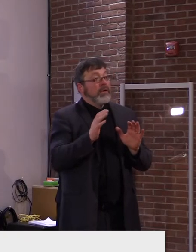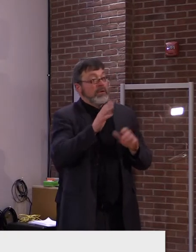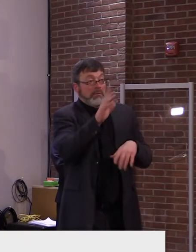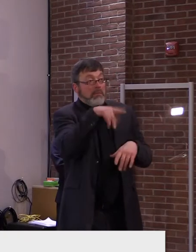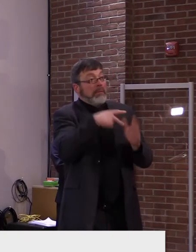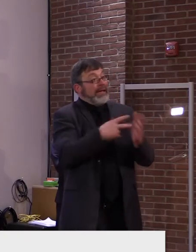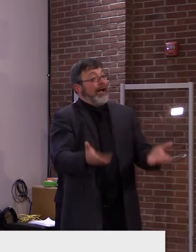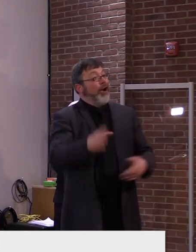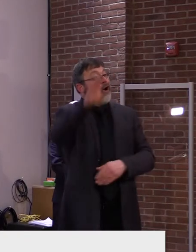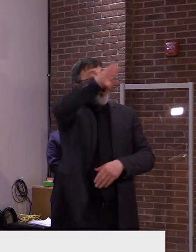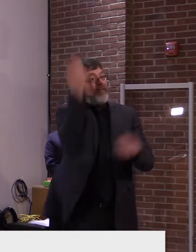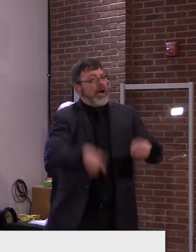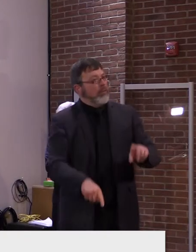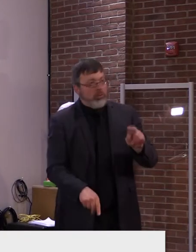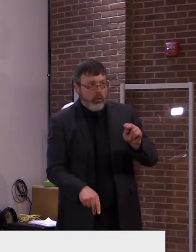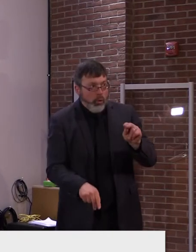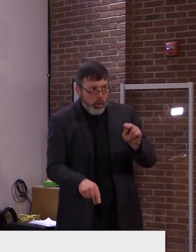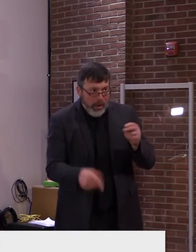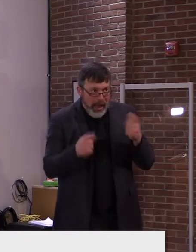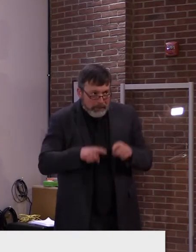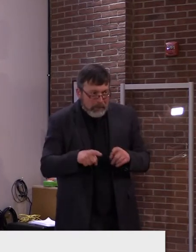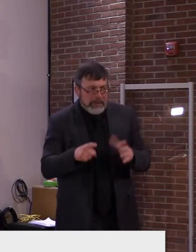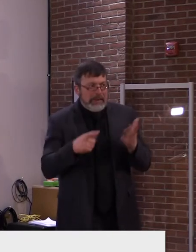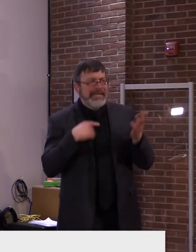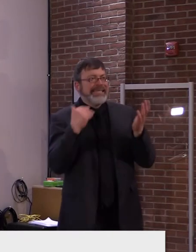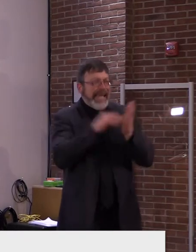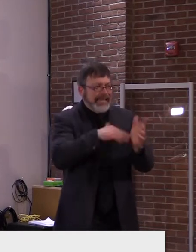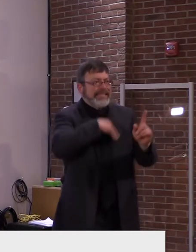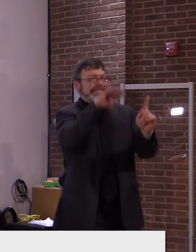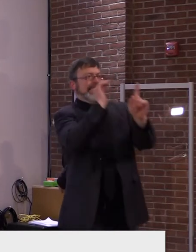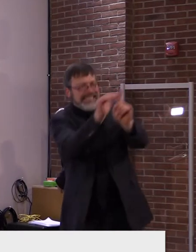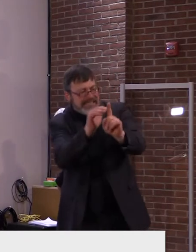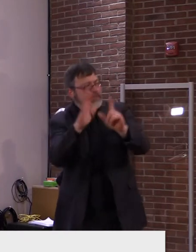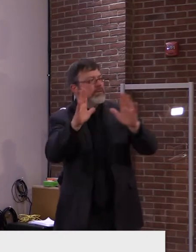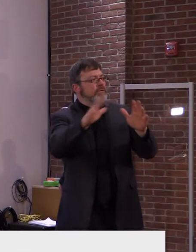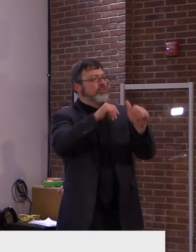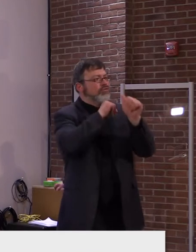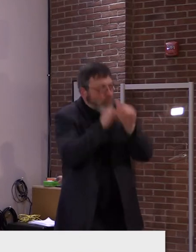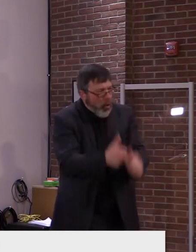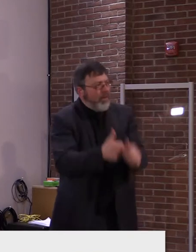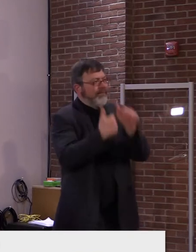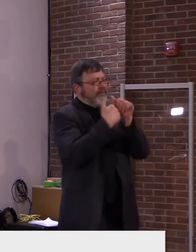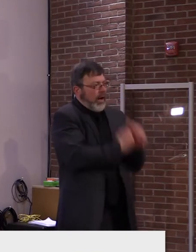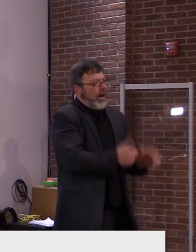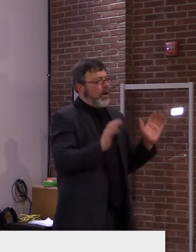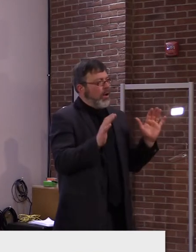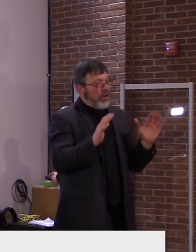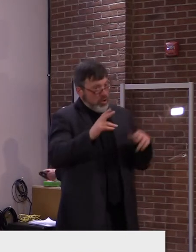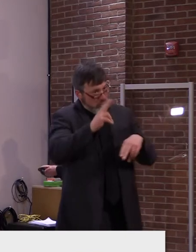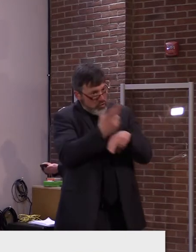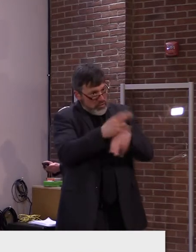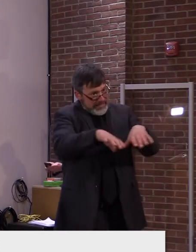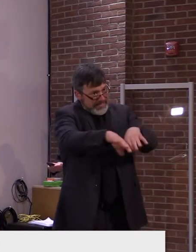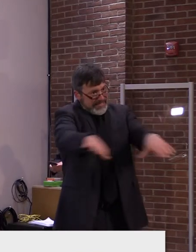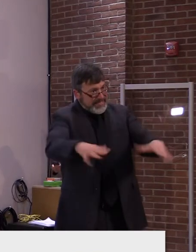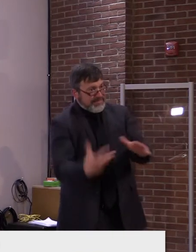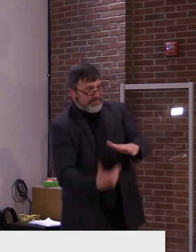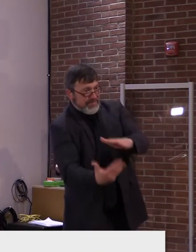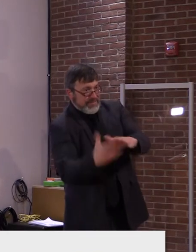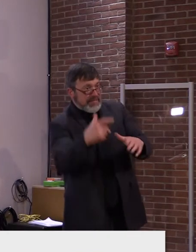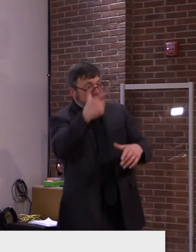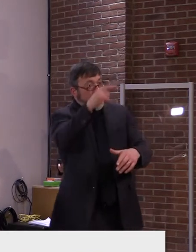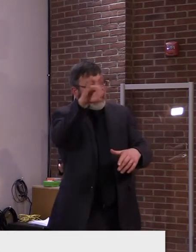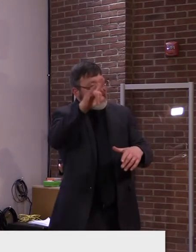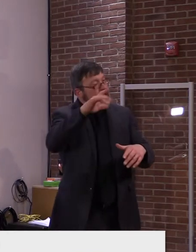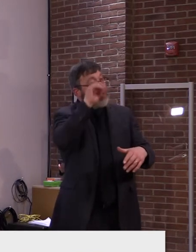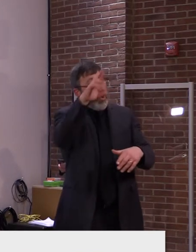power, never run a generator, grill, camp stove, kerosene heater, or other fuel burning equipment indoors. Be